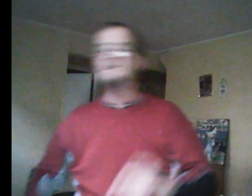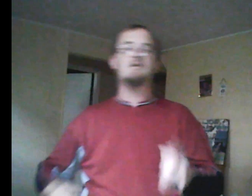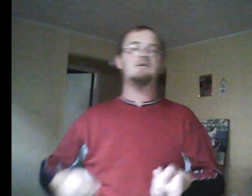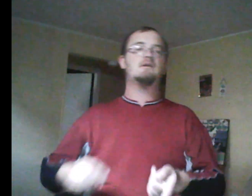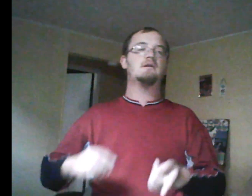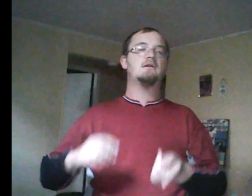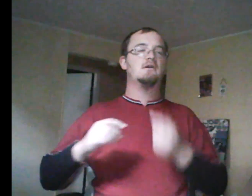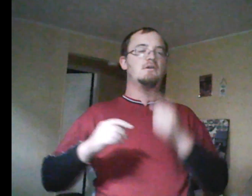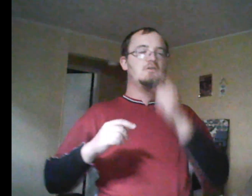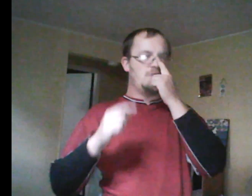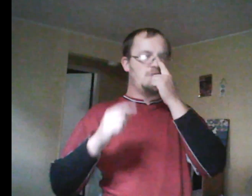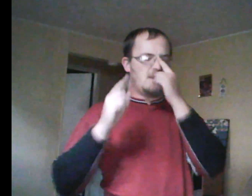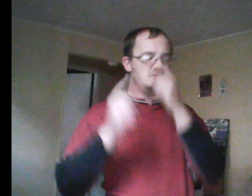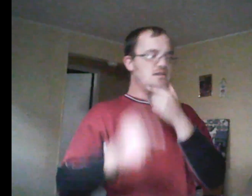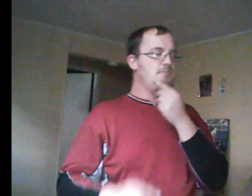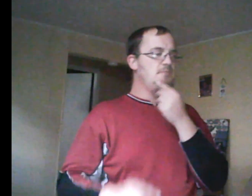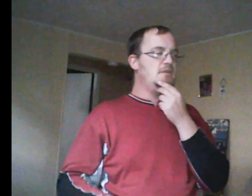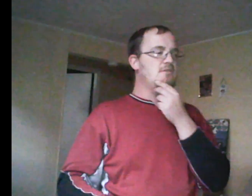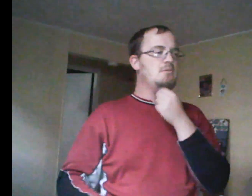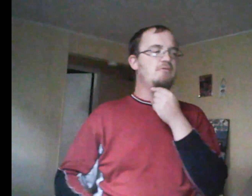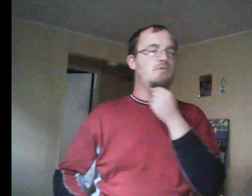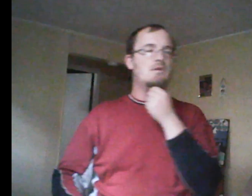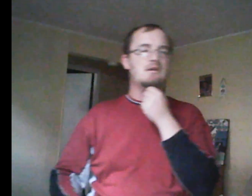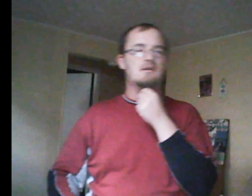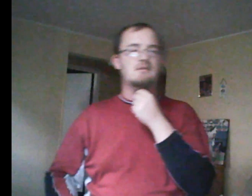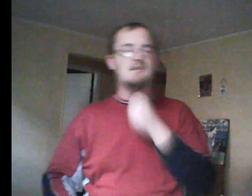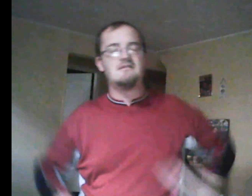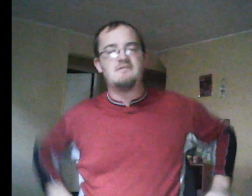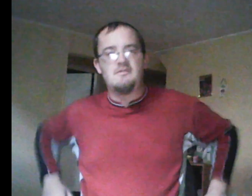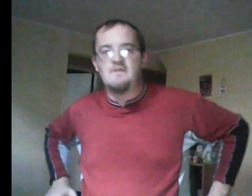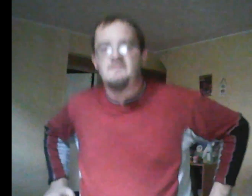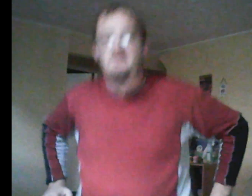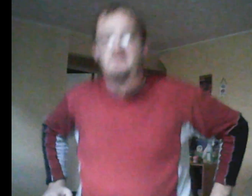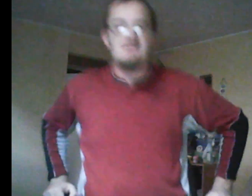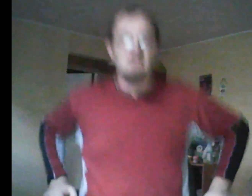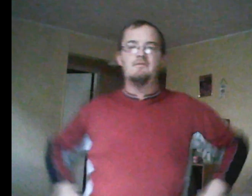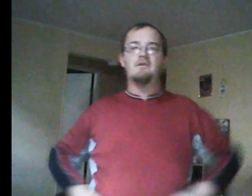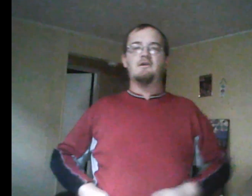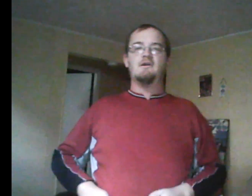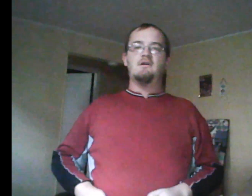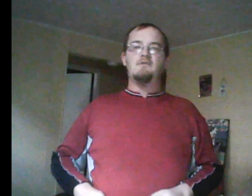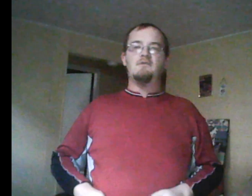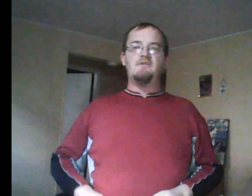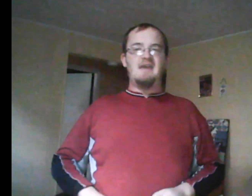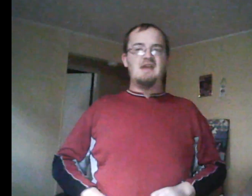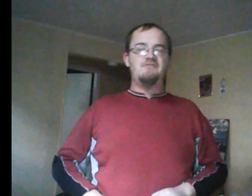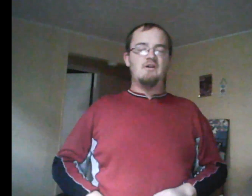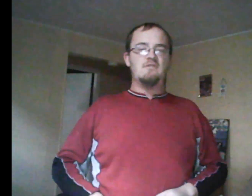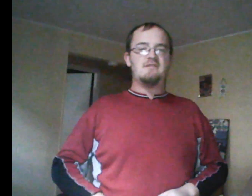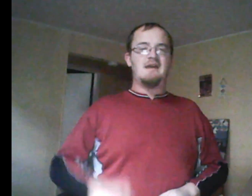the first option got the bigger number of the four. Second, third, fourth. Okay. So, with eight votes at number four was